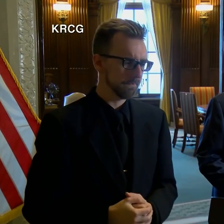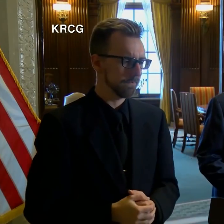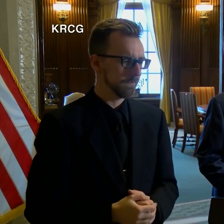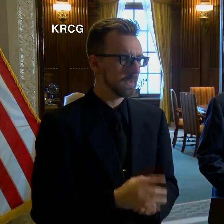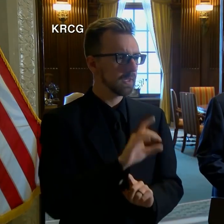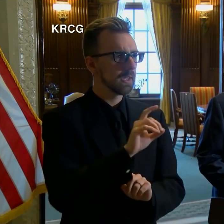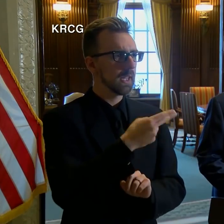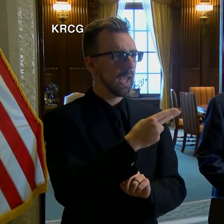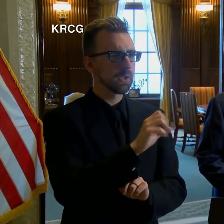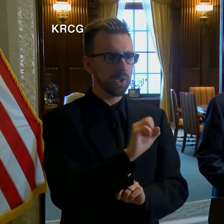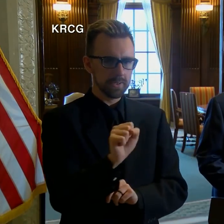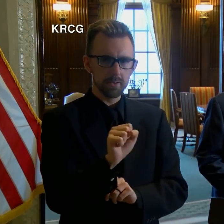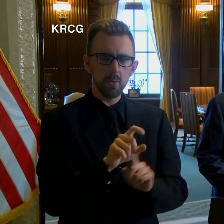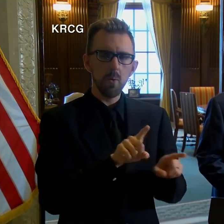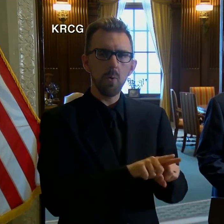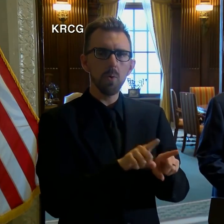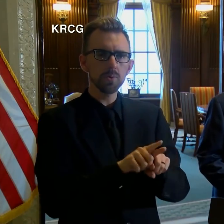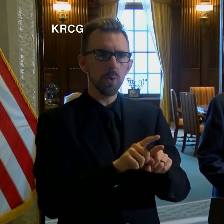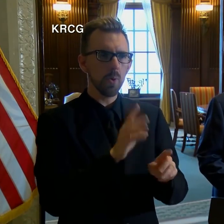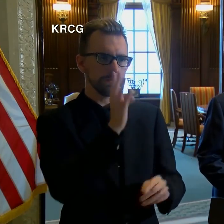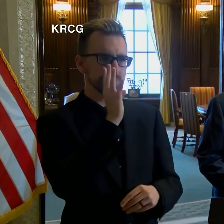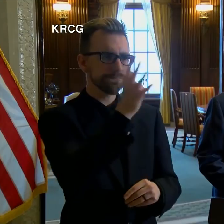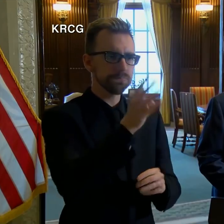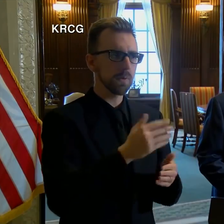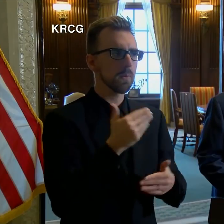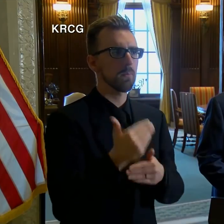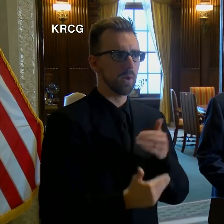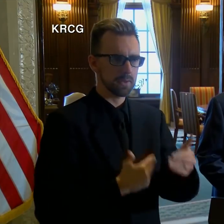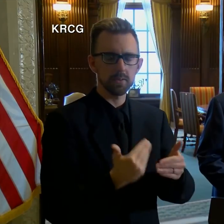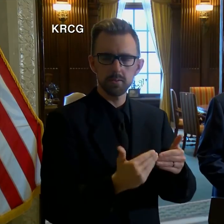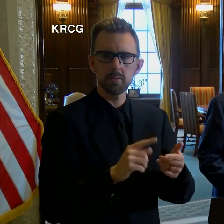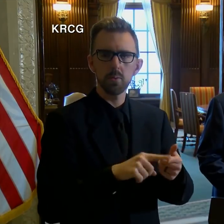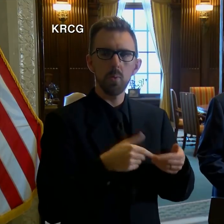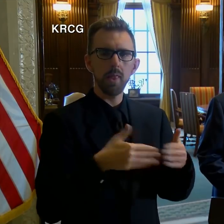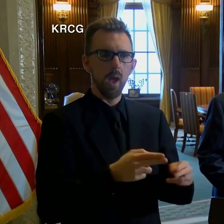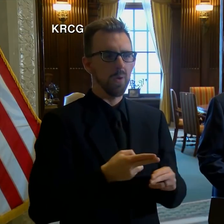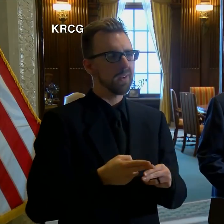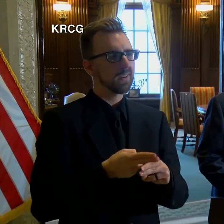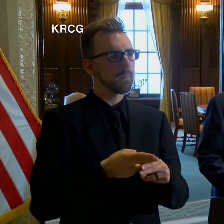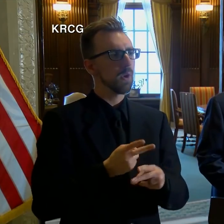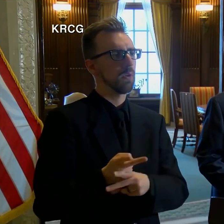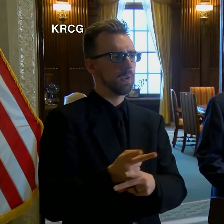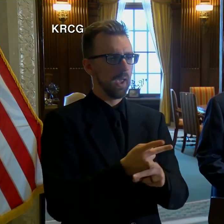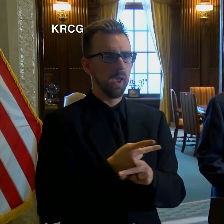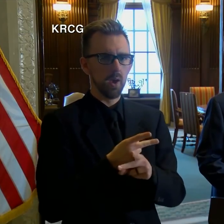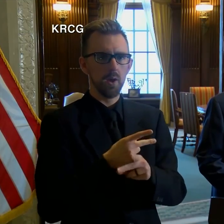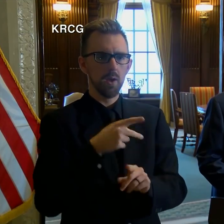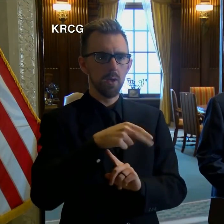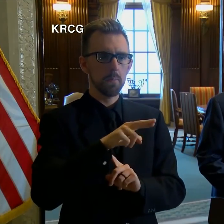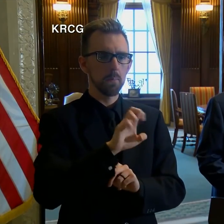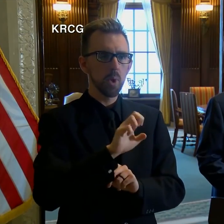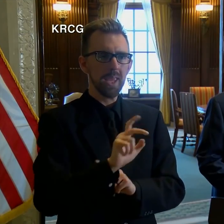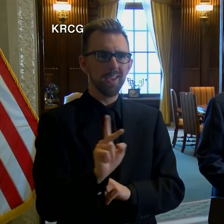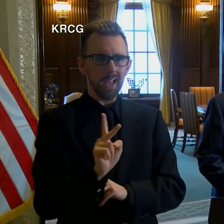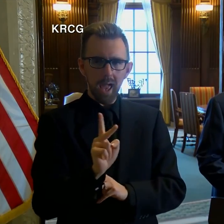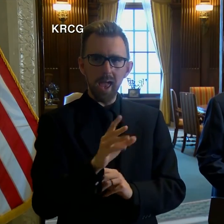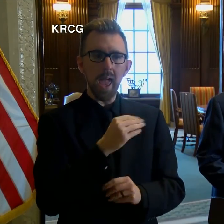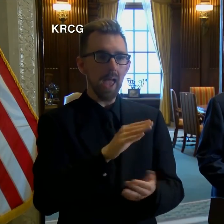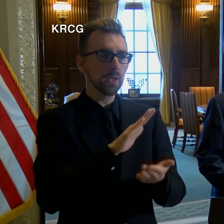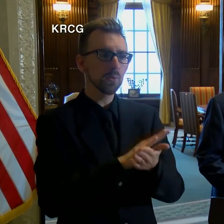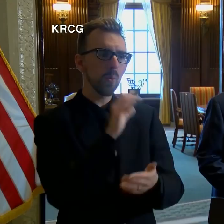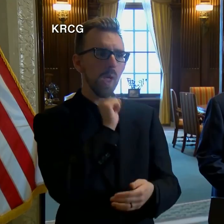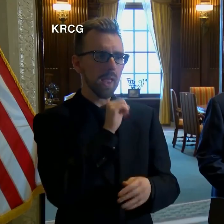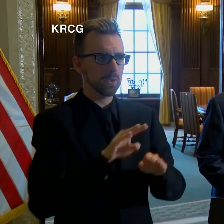DHSS has also developed a process to allow for the temporary care of preschool and school-age